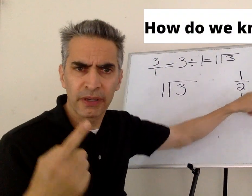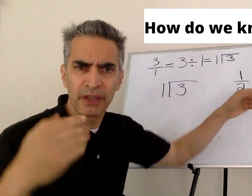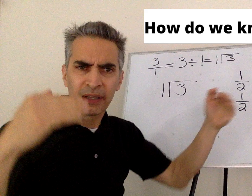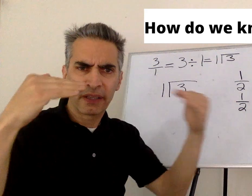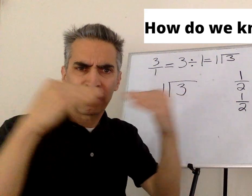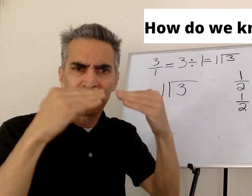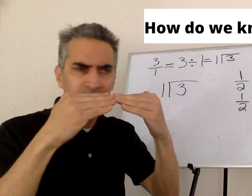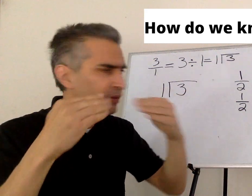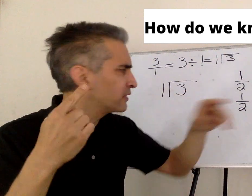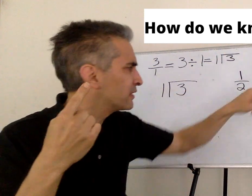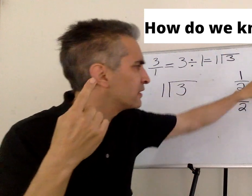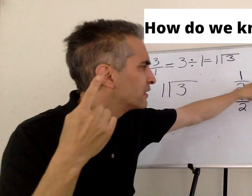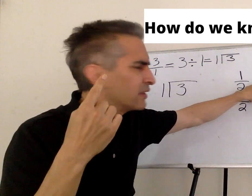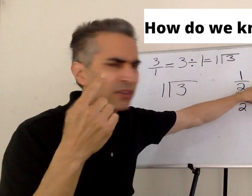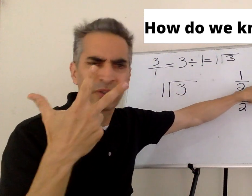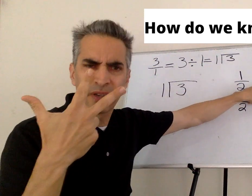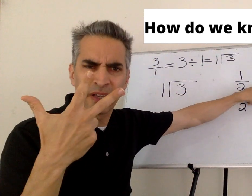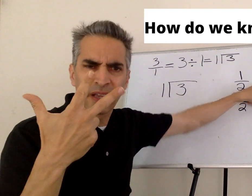over one equals three?